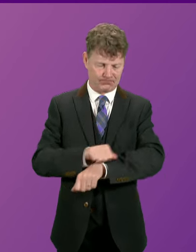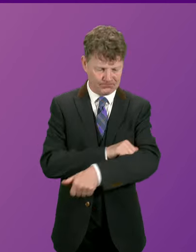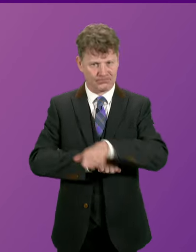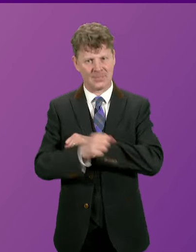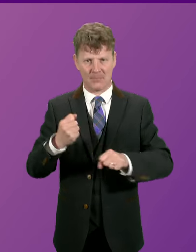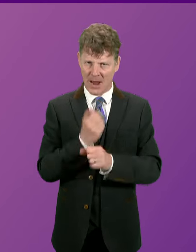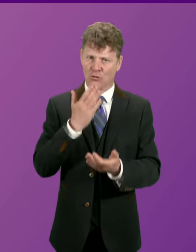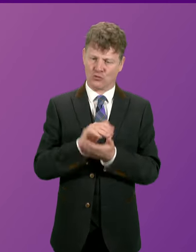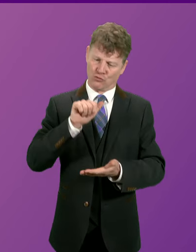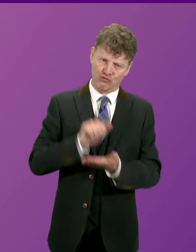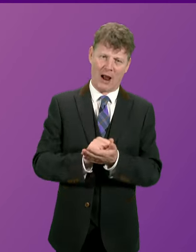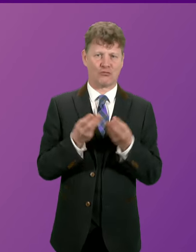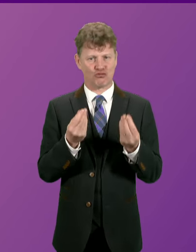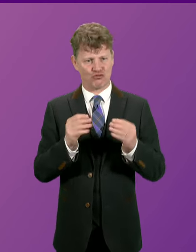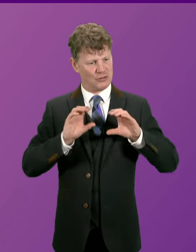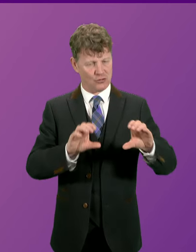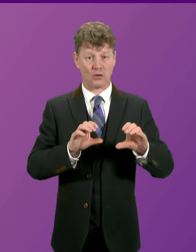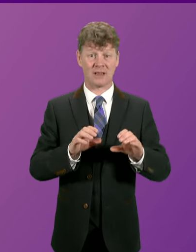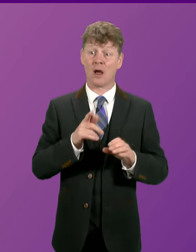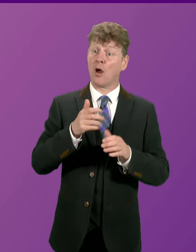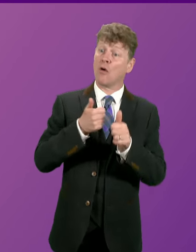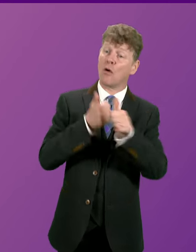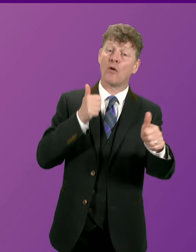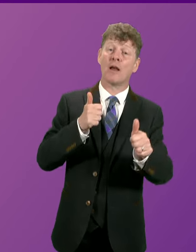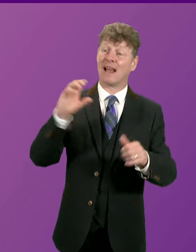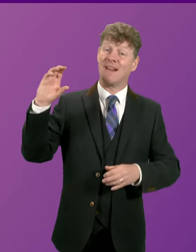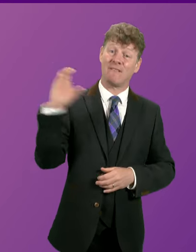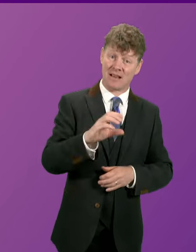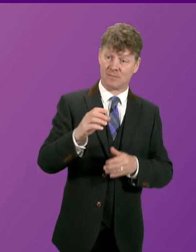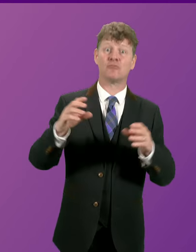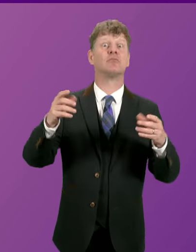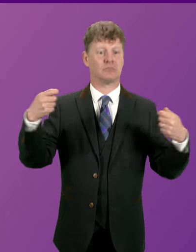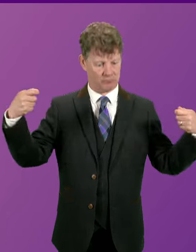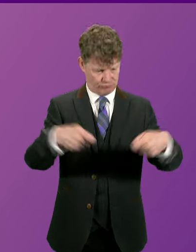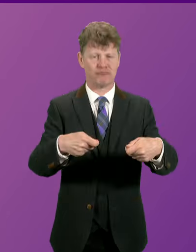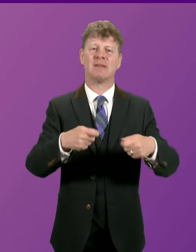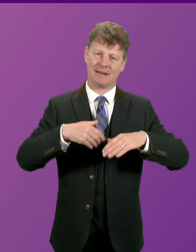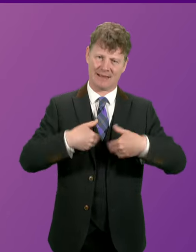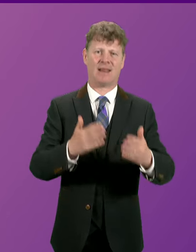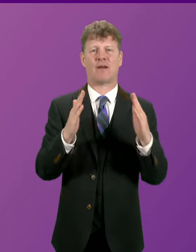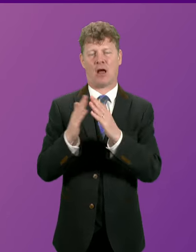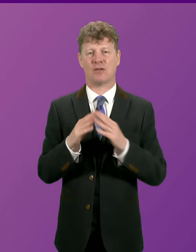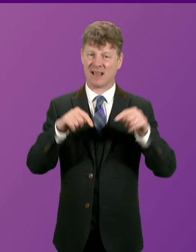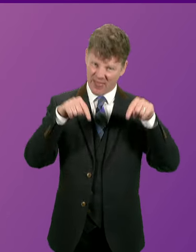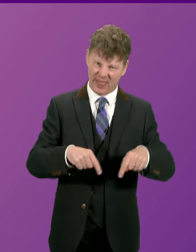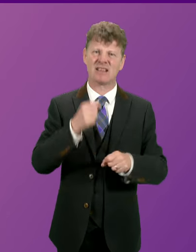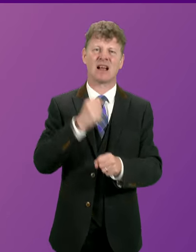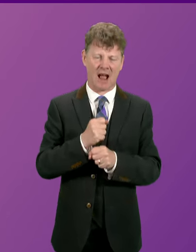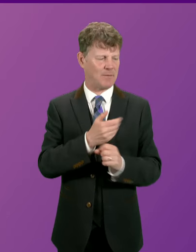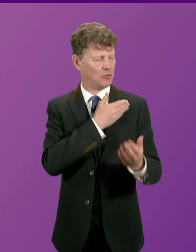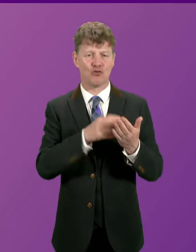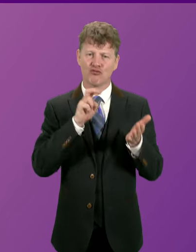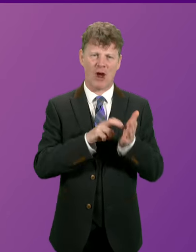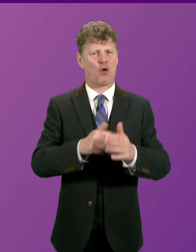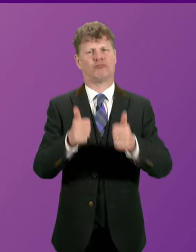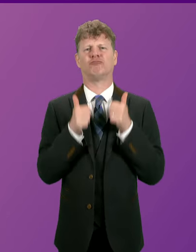in place, activate the private investment to ensure that we deliver the houses for people, because this Government's got a formidable record on